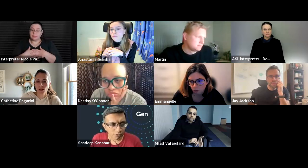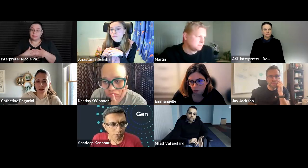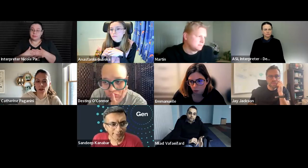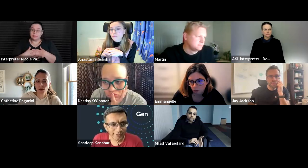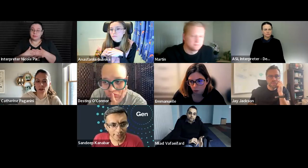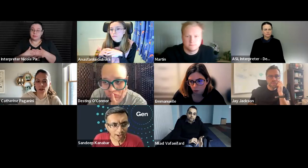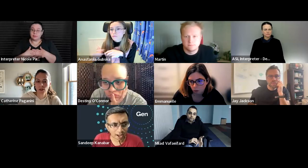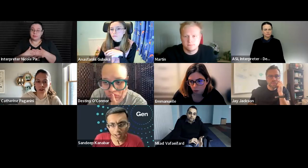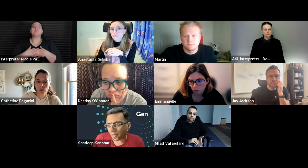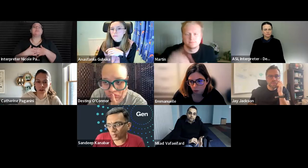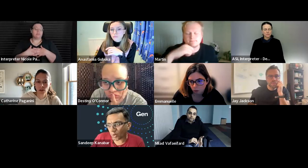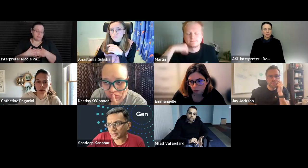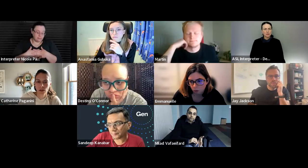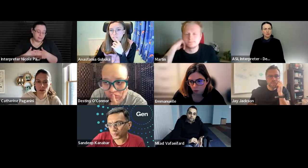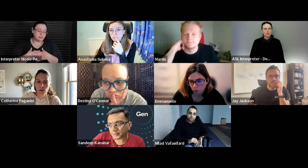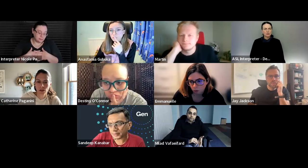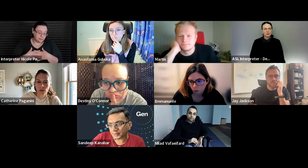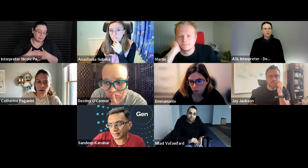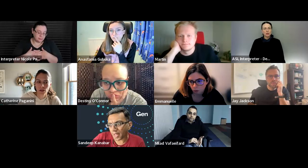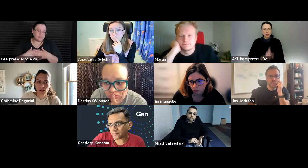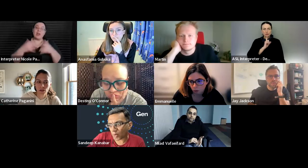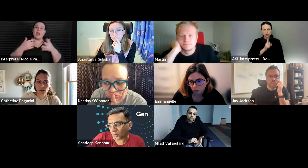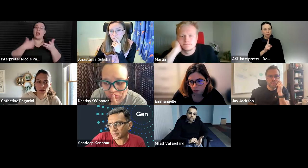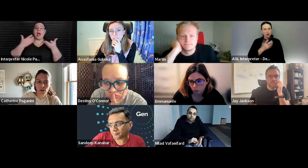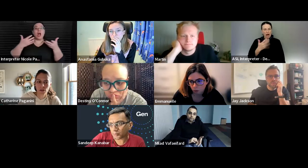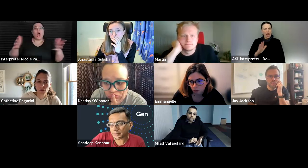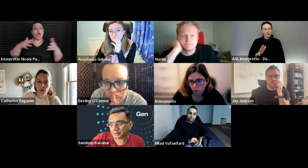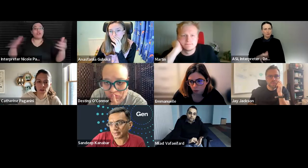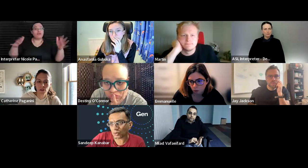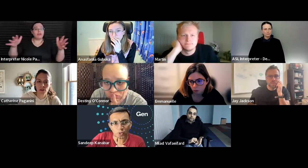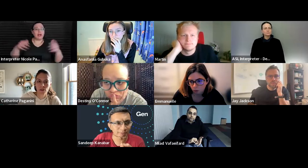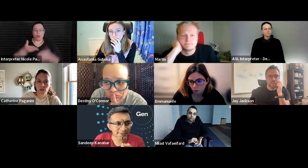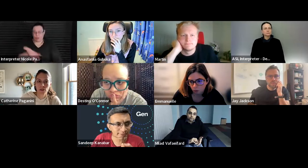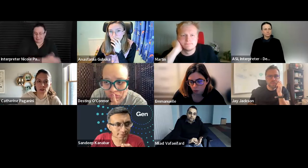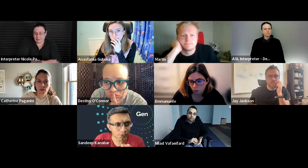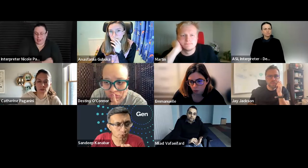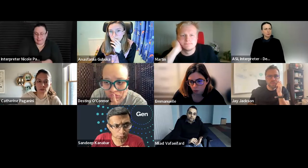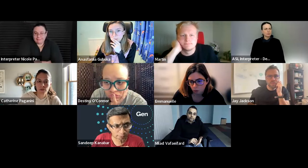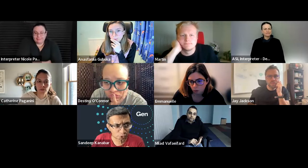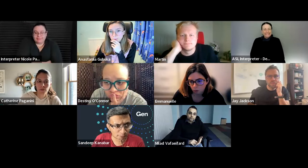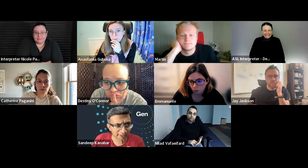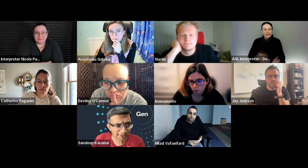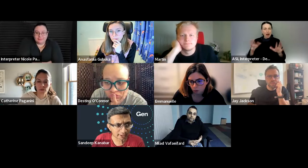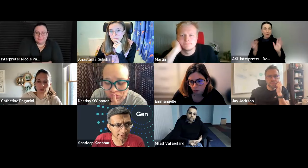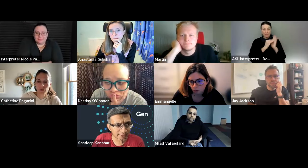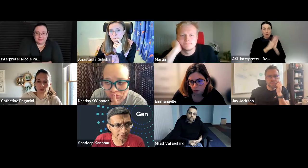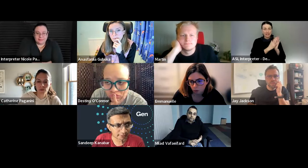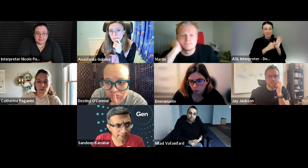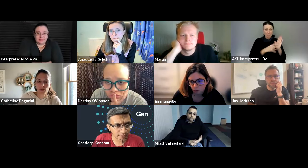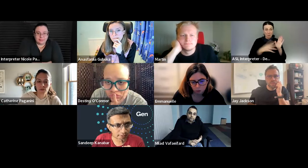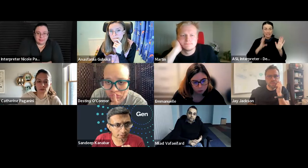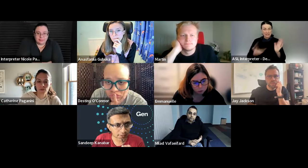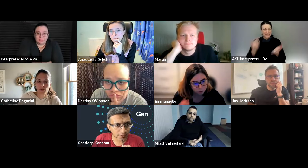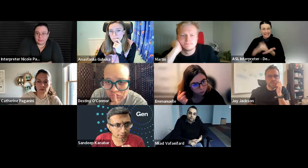oh so i took i've already put it in the i've already put it in the document do you want me to speak it again